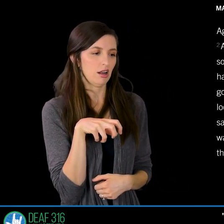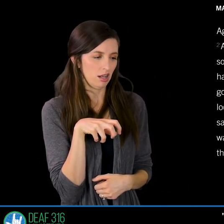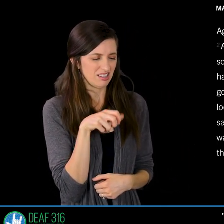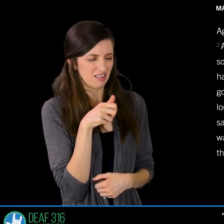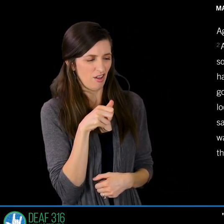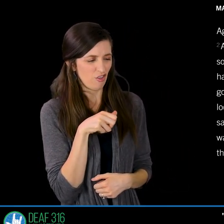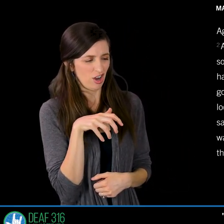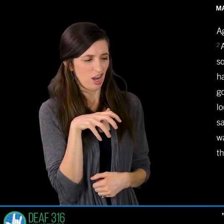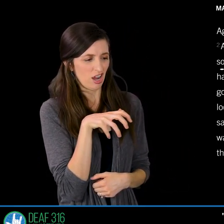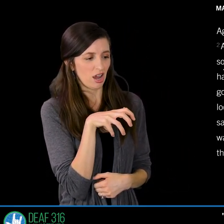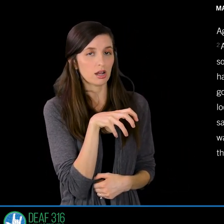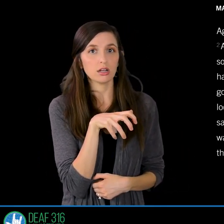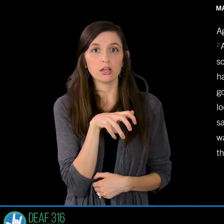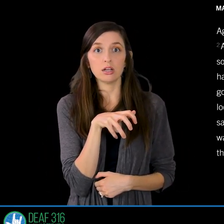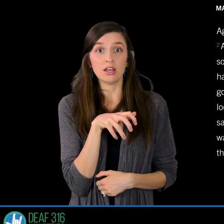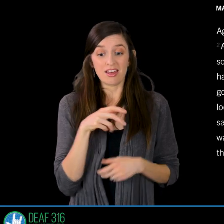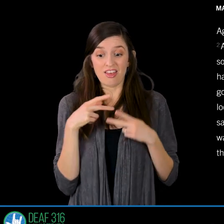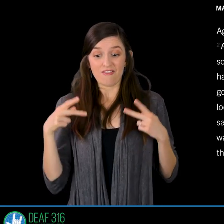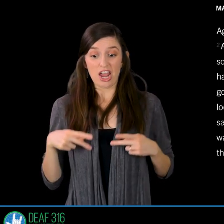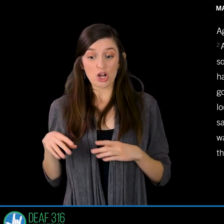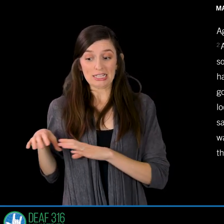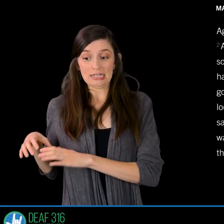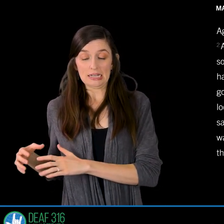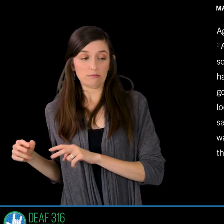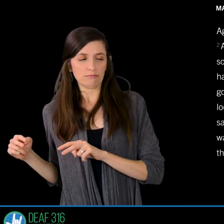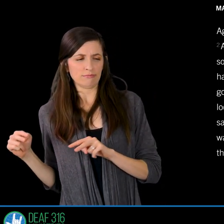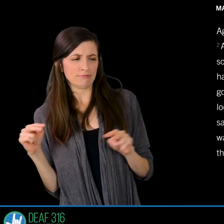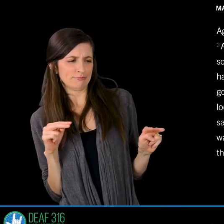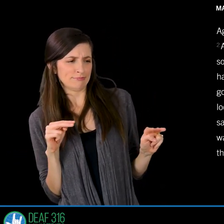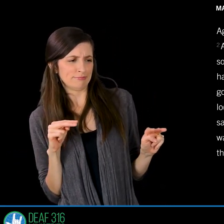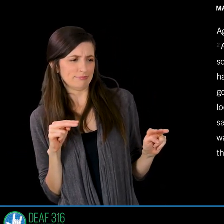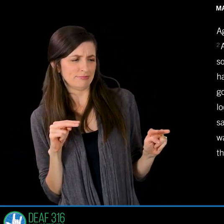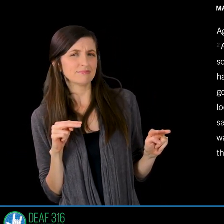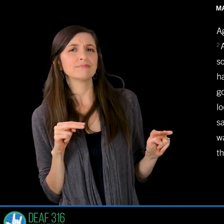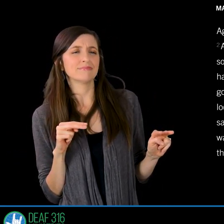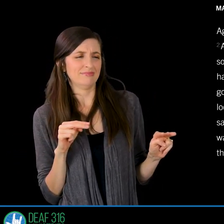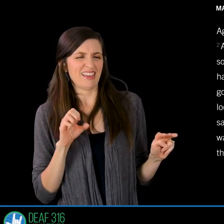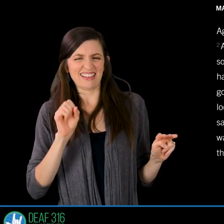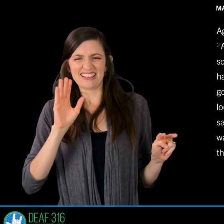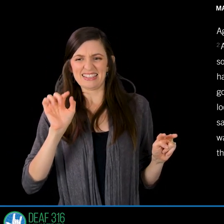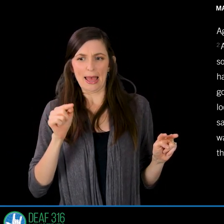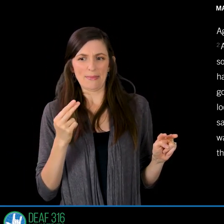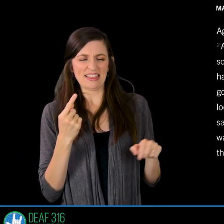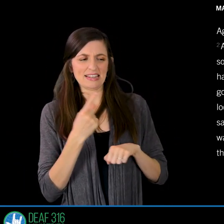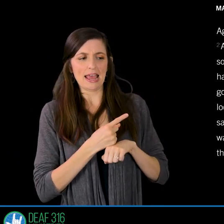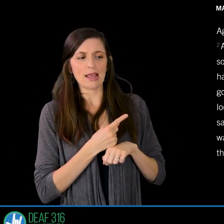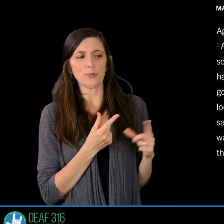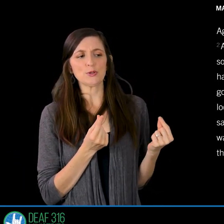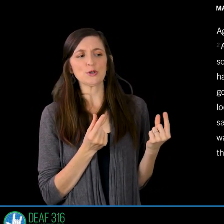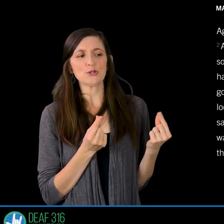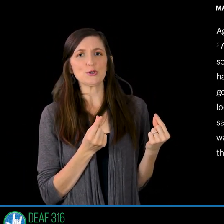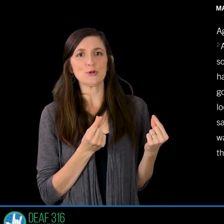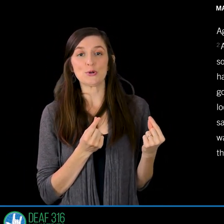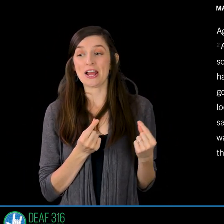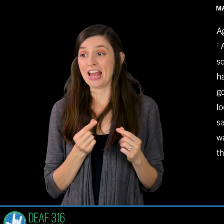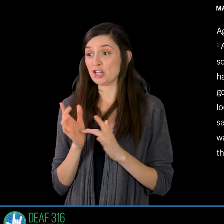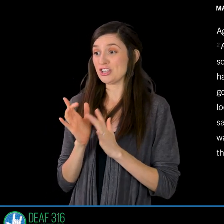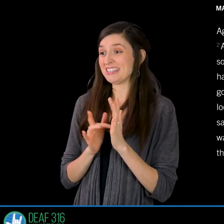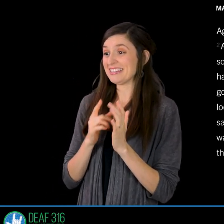on the Sabbath so that they might accuse him. And he said to the man with the withered hand come here and he said